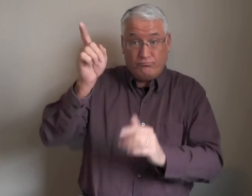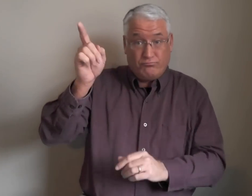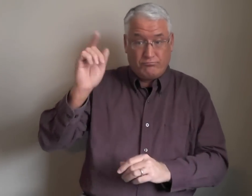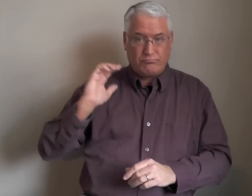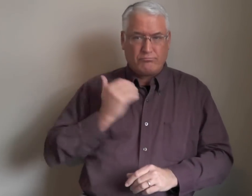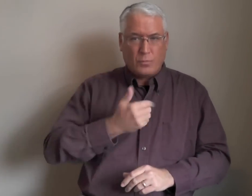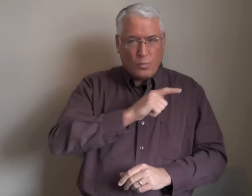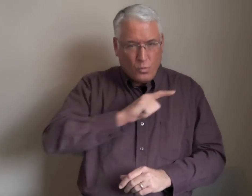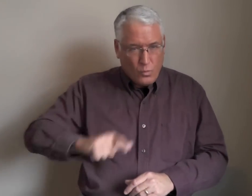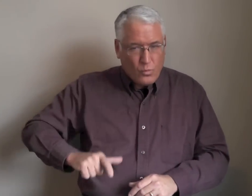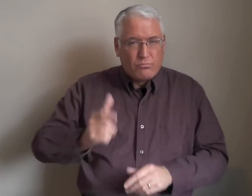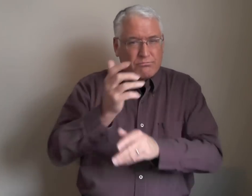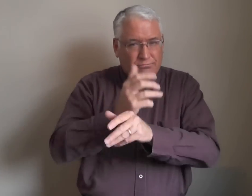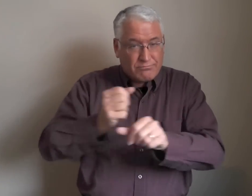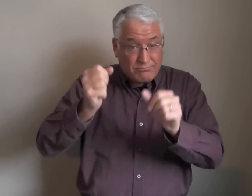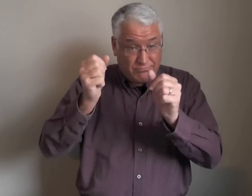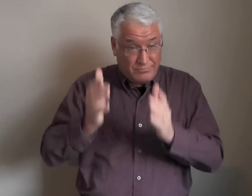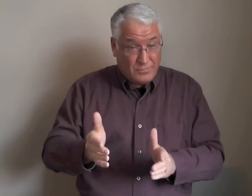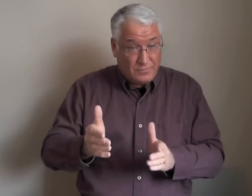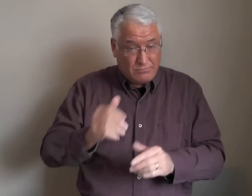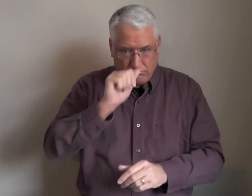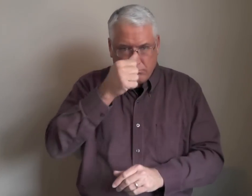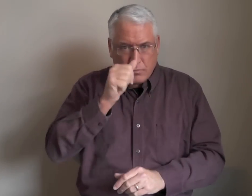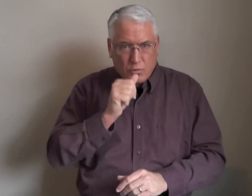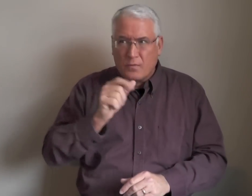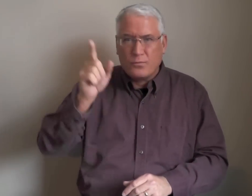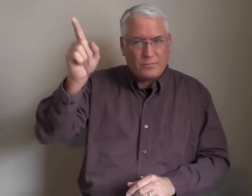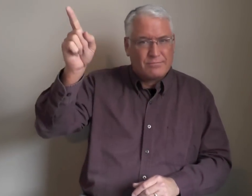is Jesus, our Lord and Savior, suffering.